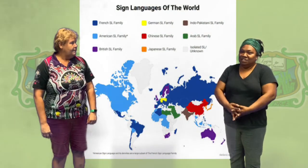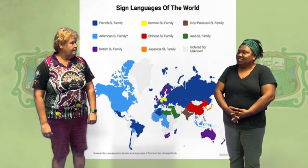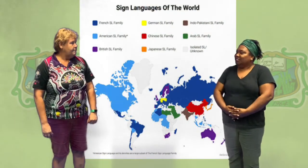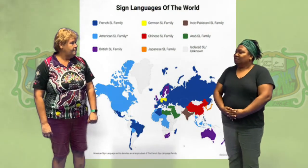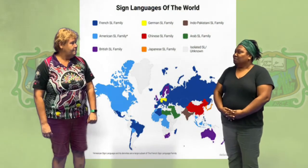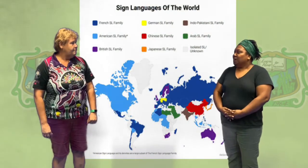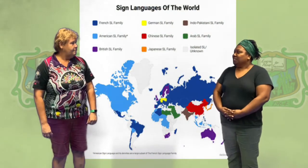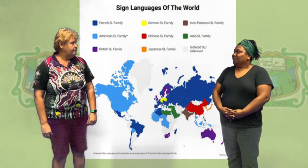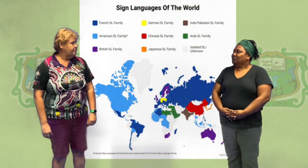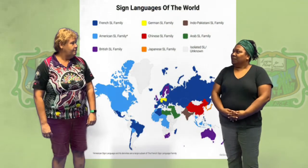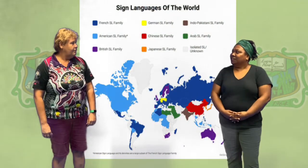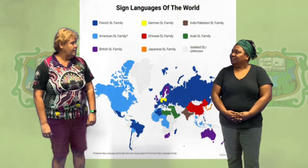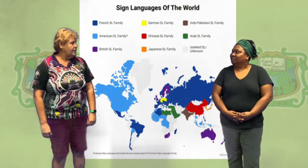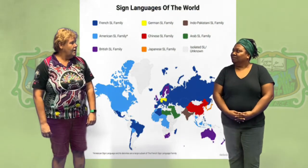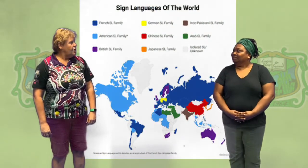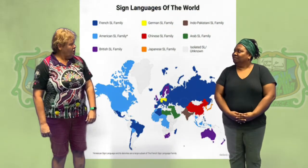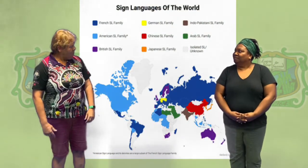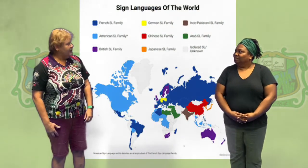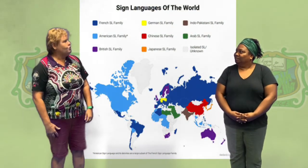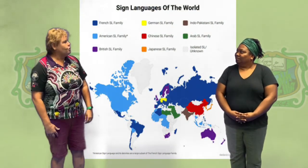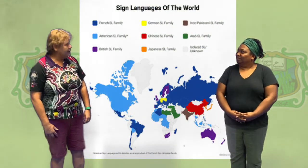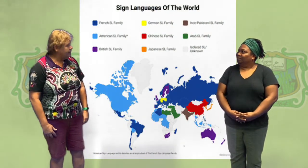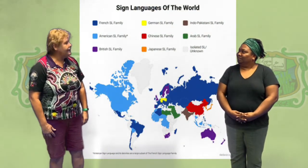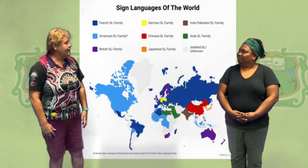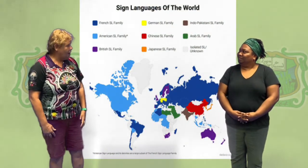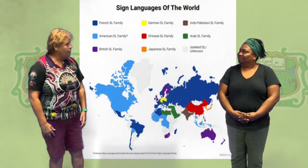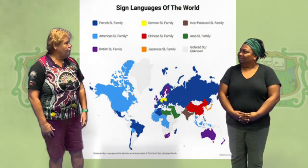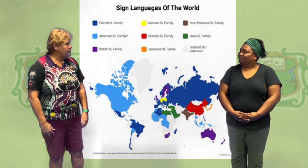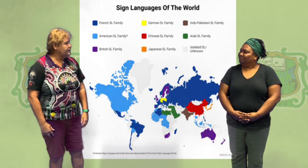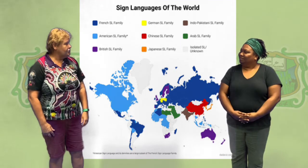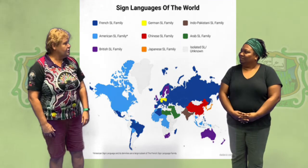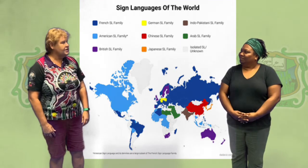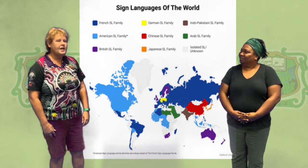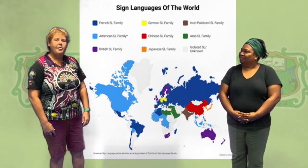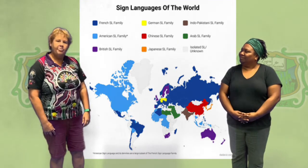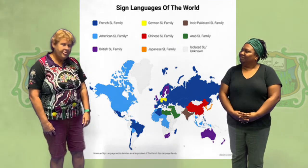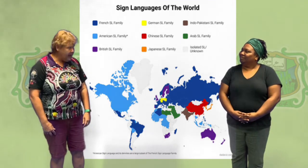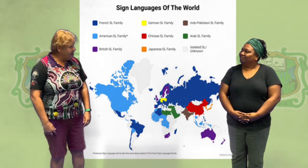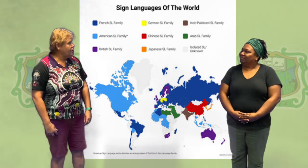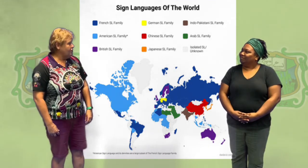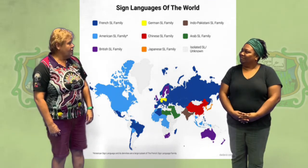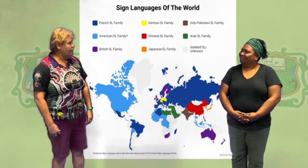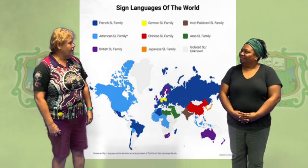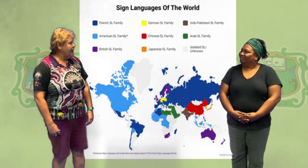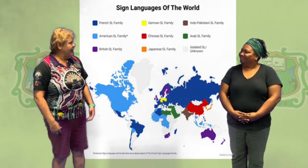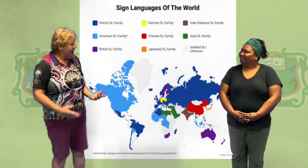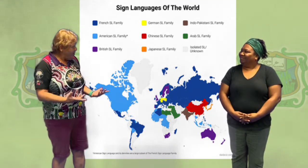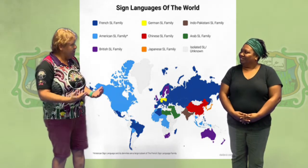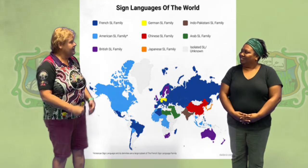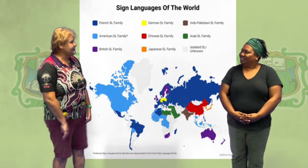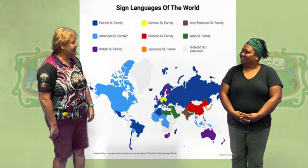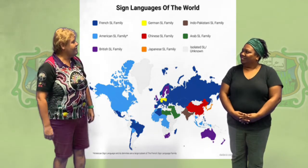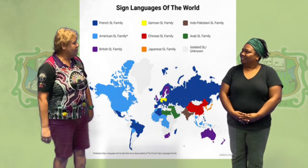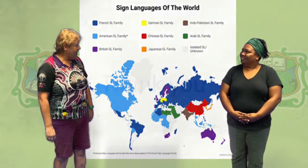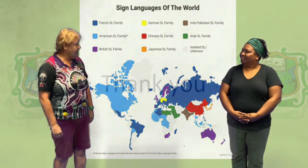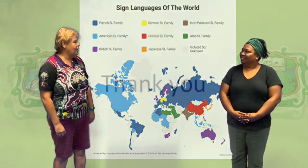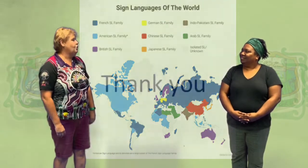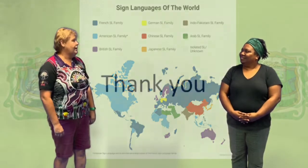in different parts of the world. You've been really helpful Miss Trish. Thank you. How would I say thank you in